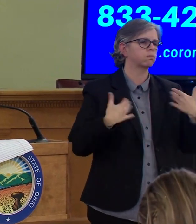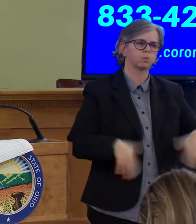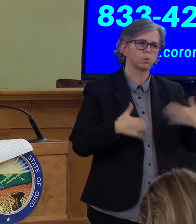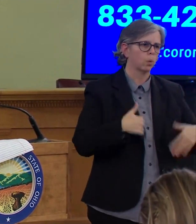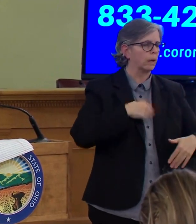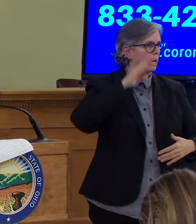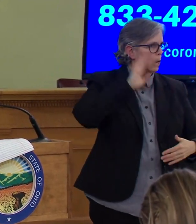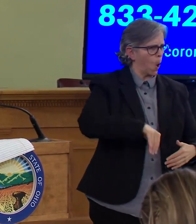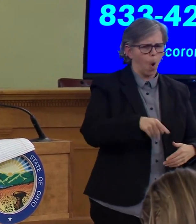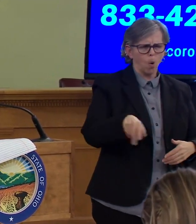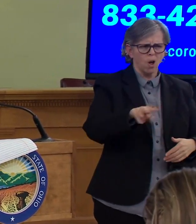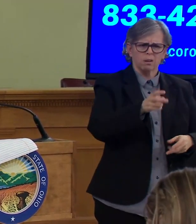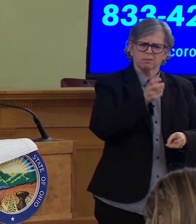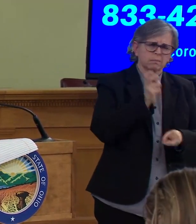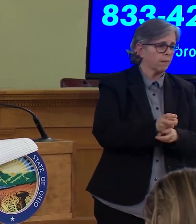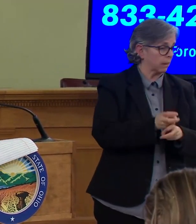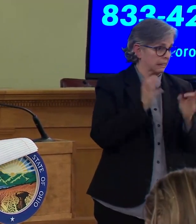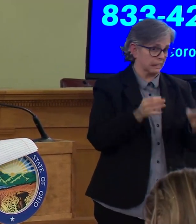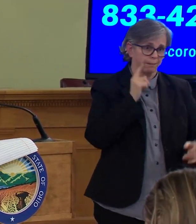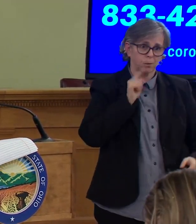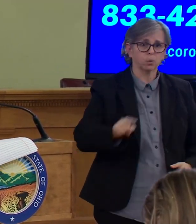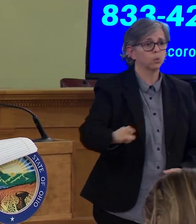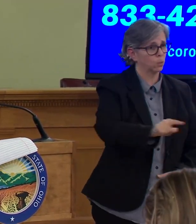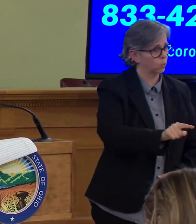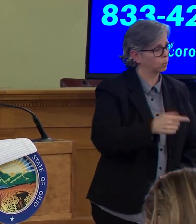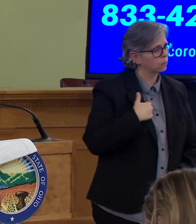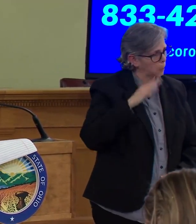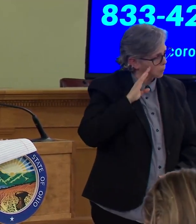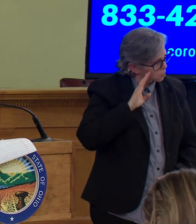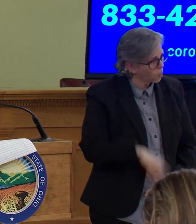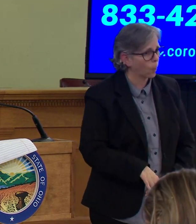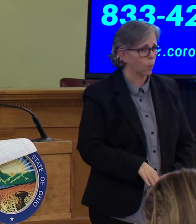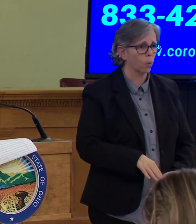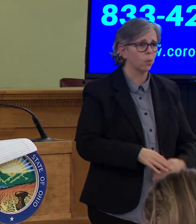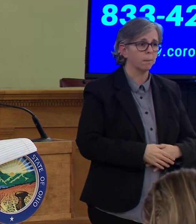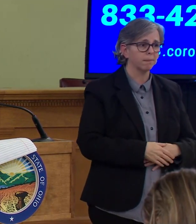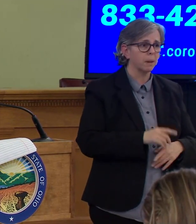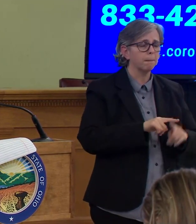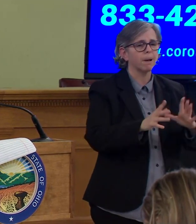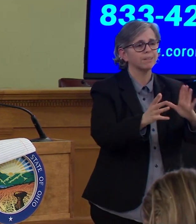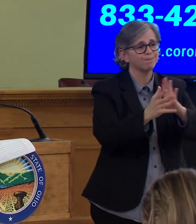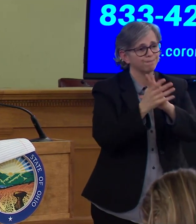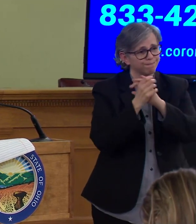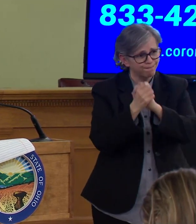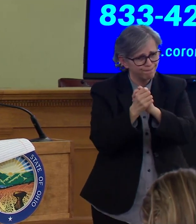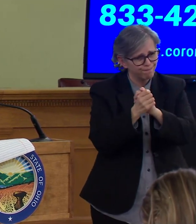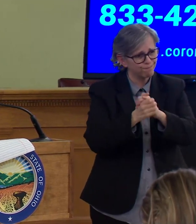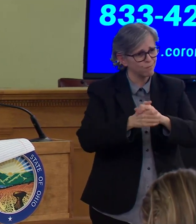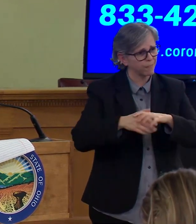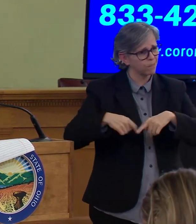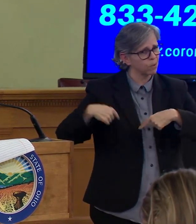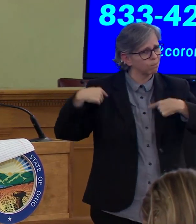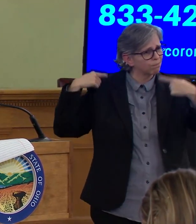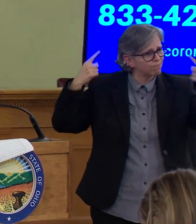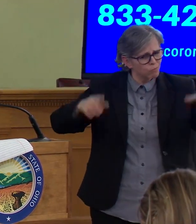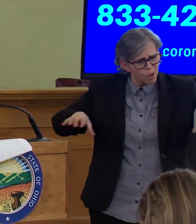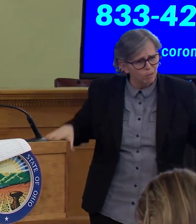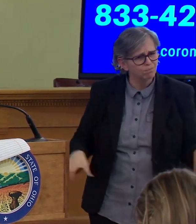difficult, but I want to just congratulate you for what you have done.